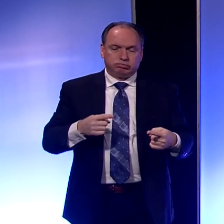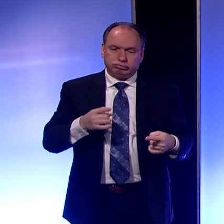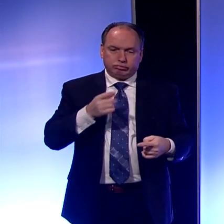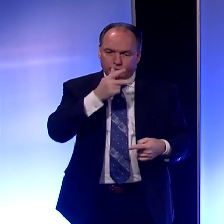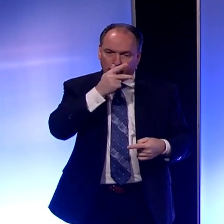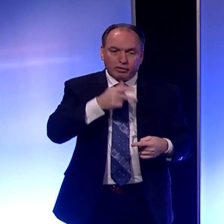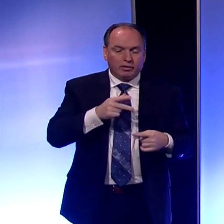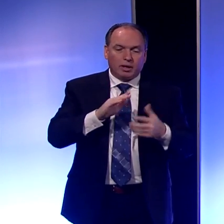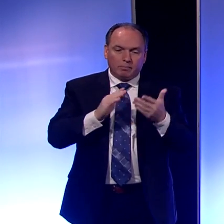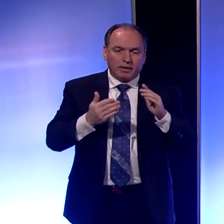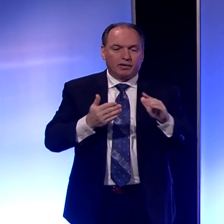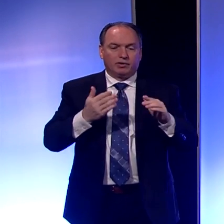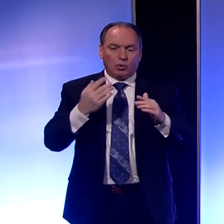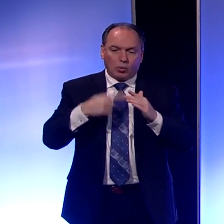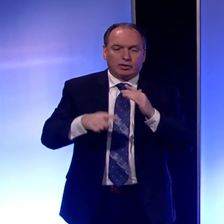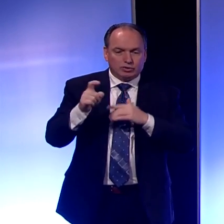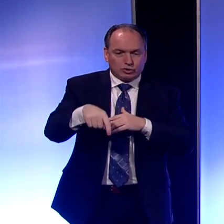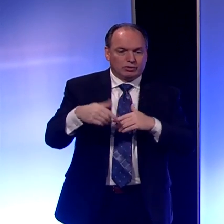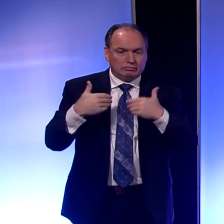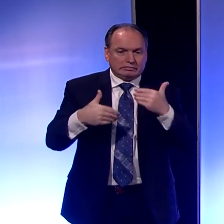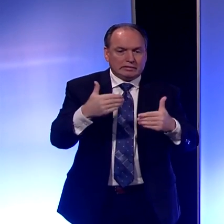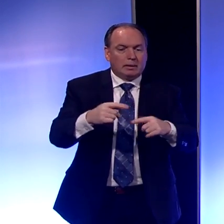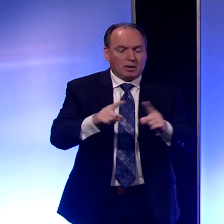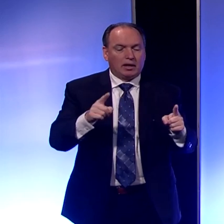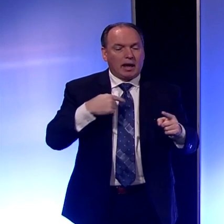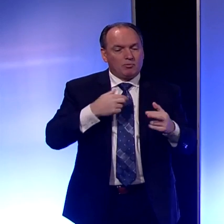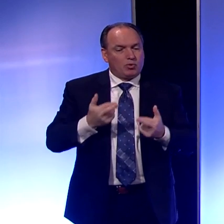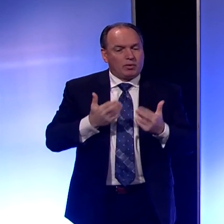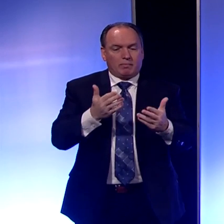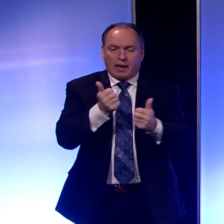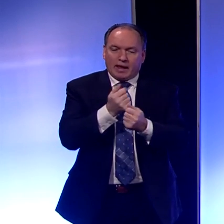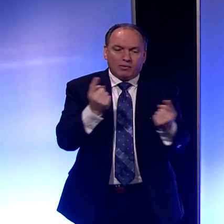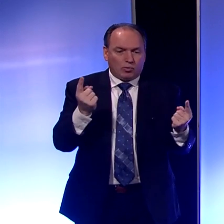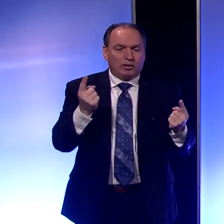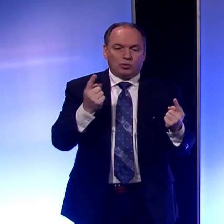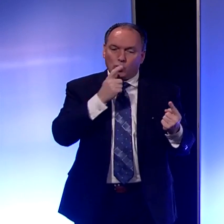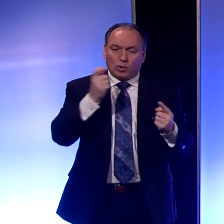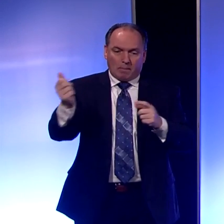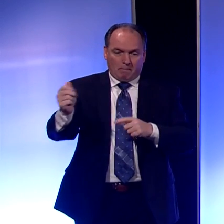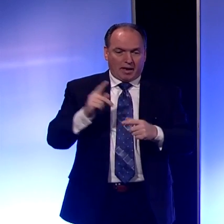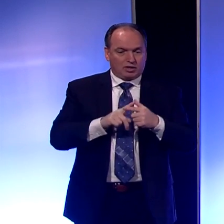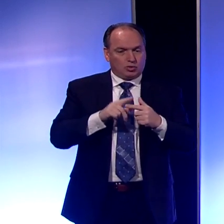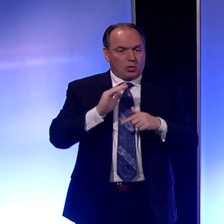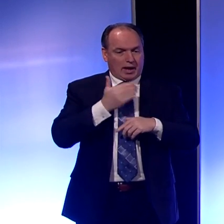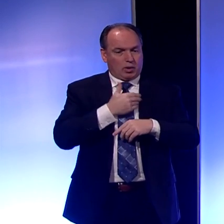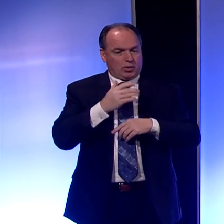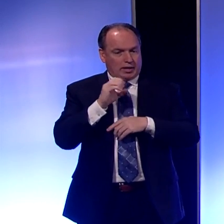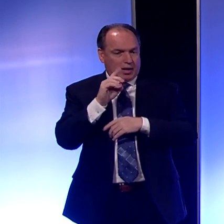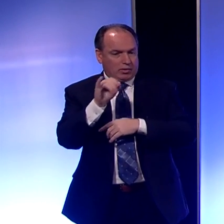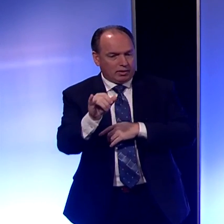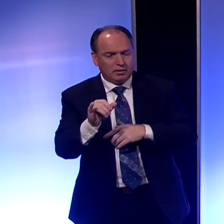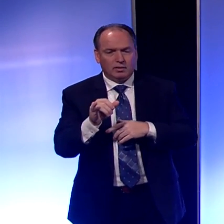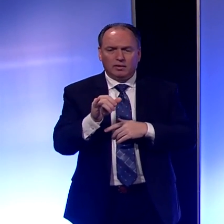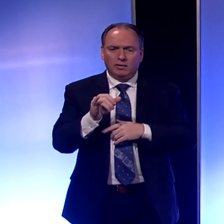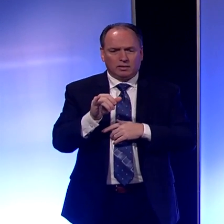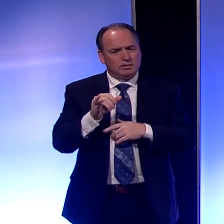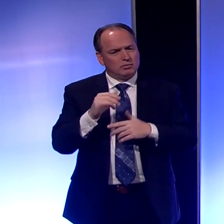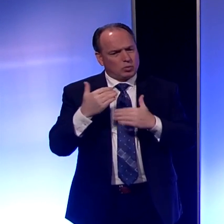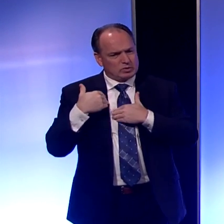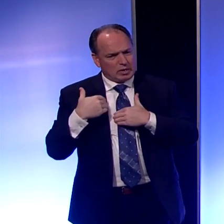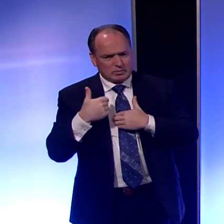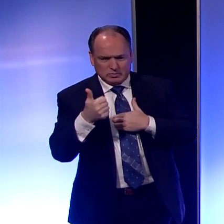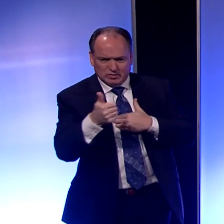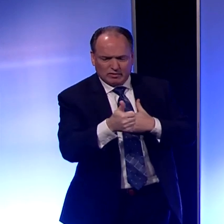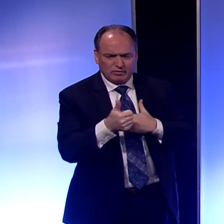to what it should be. And so I'm recommending anyone who comes back to Erie County do your part to keep our county safe and quarantine